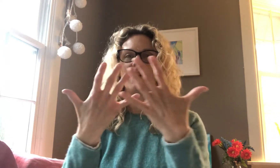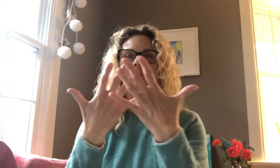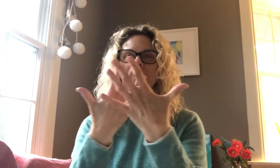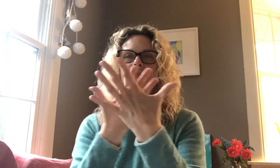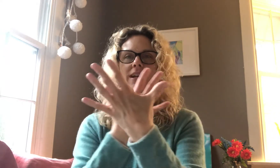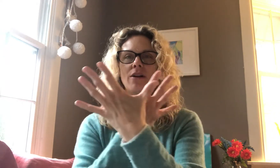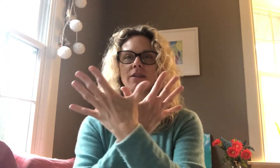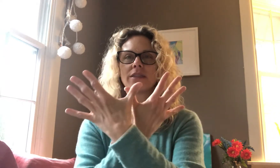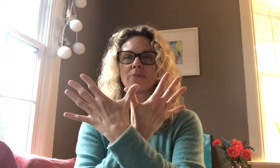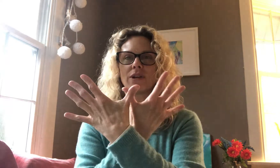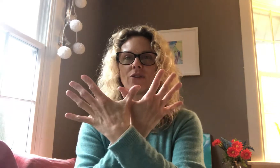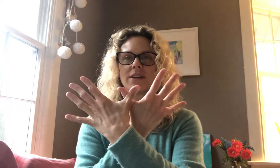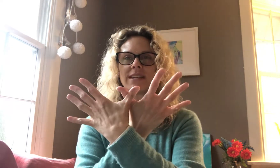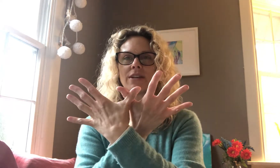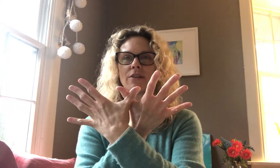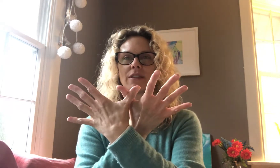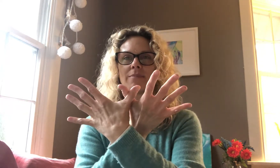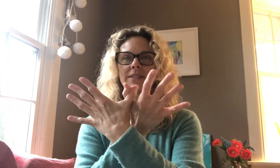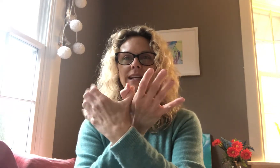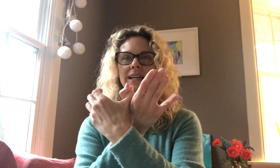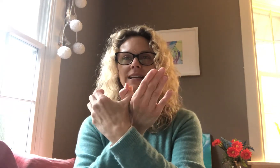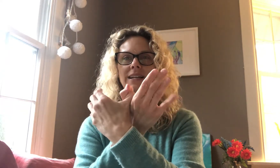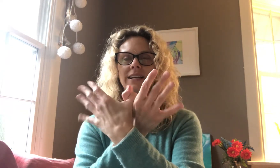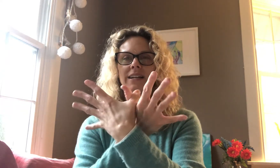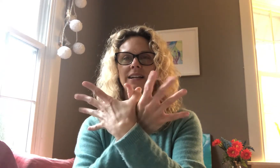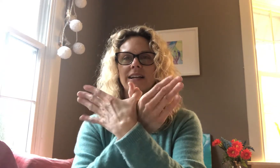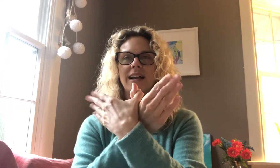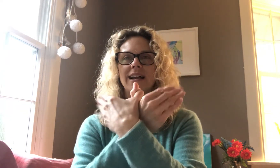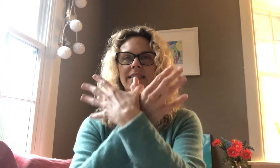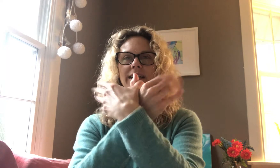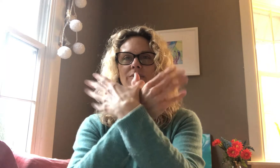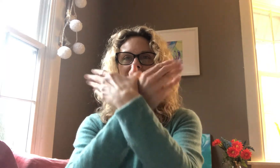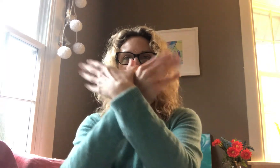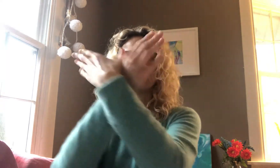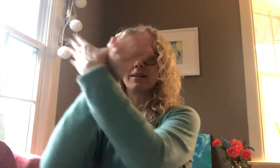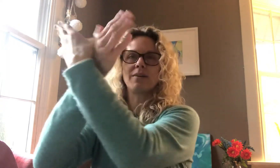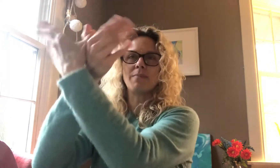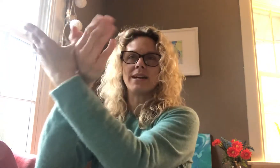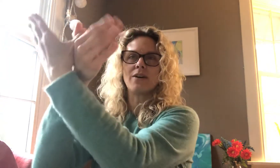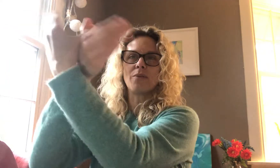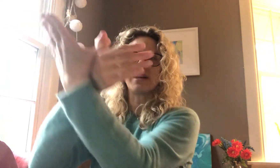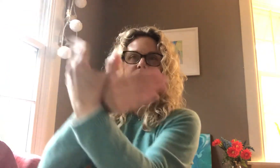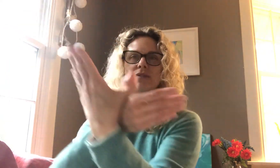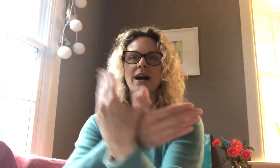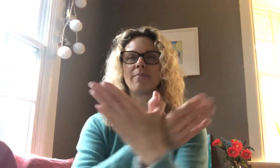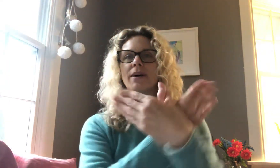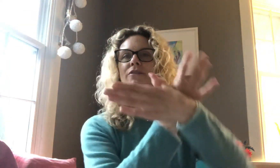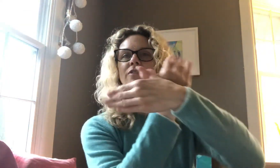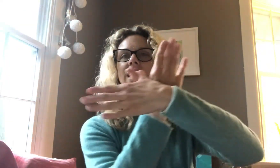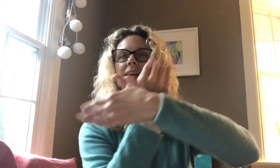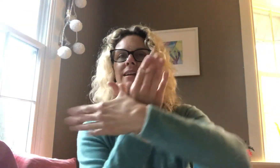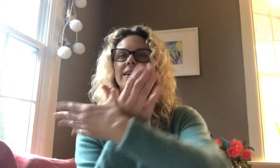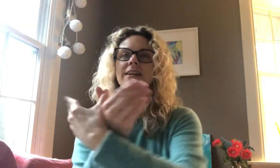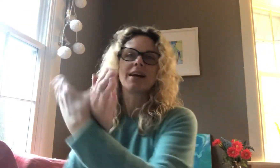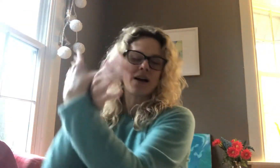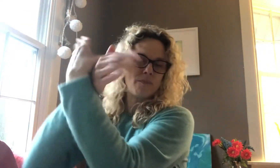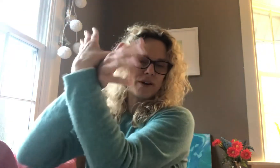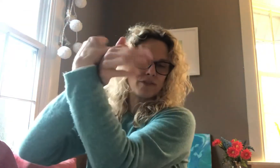And then we cross and our thumbs link. And then we can make our wings fly. Butterfly. A butterfly.